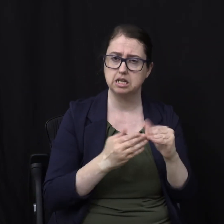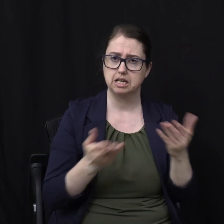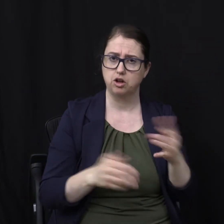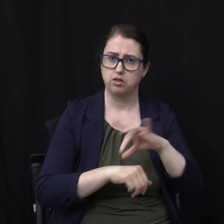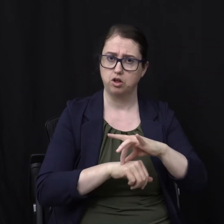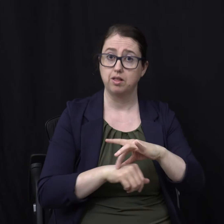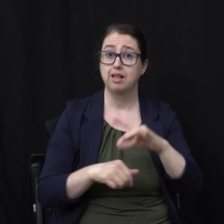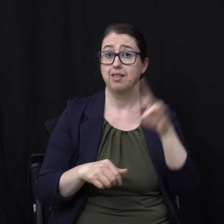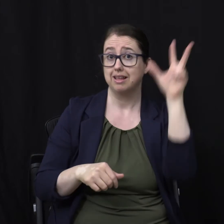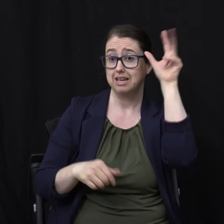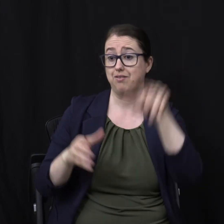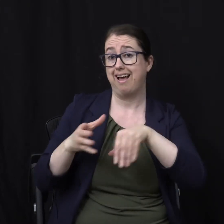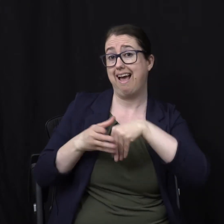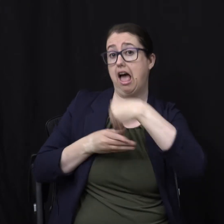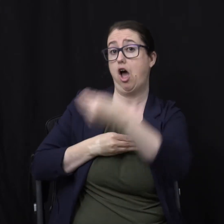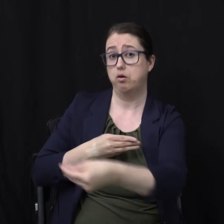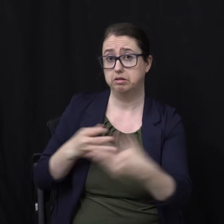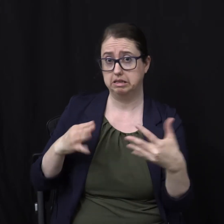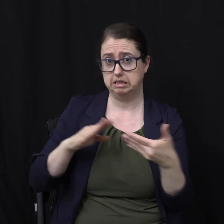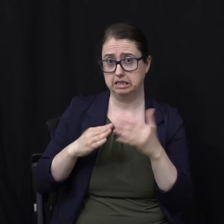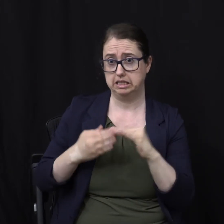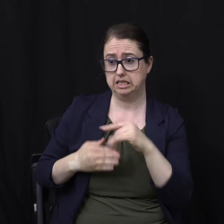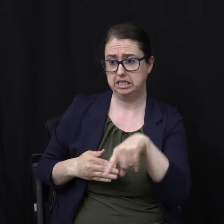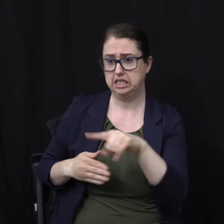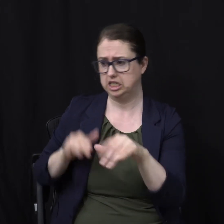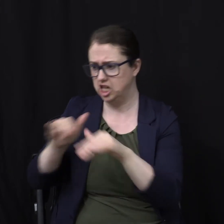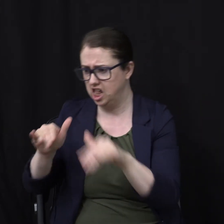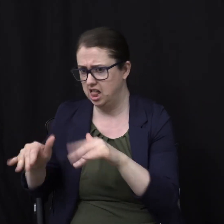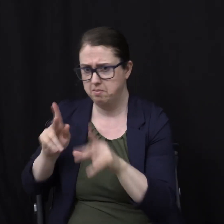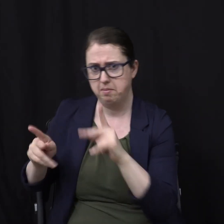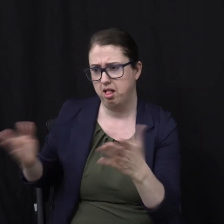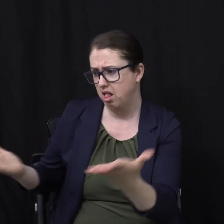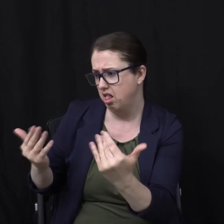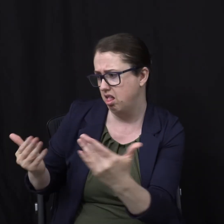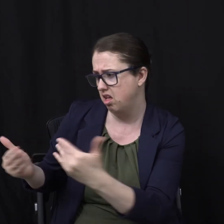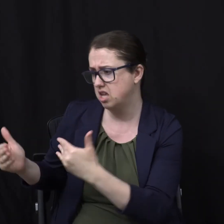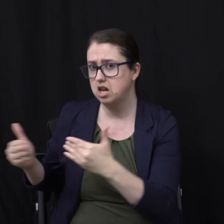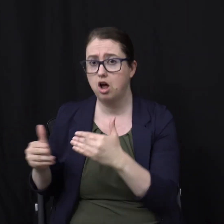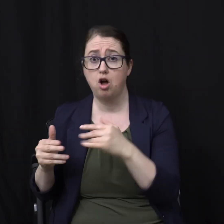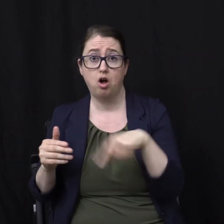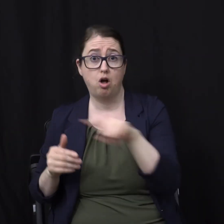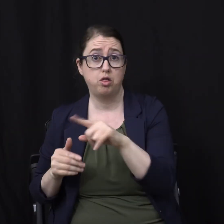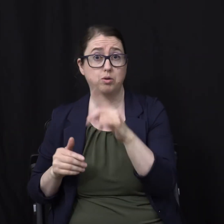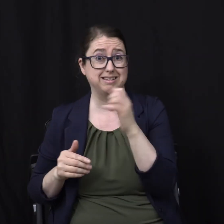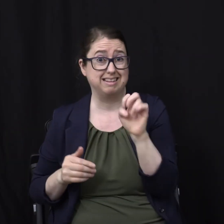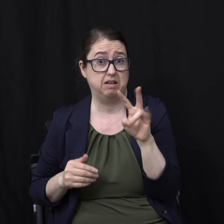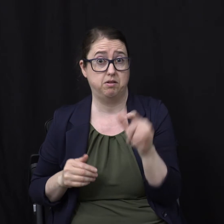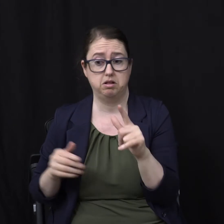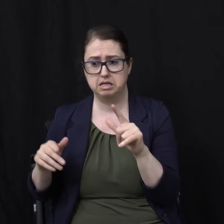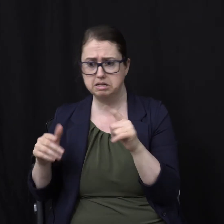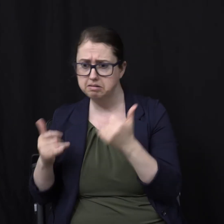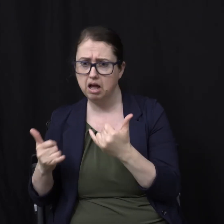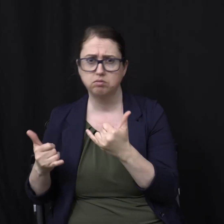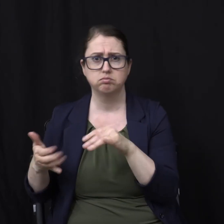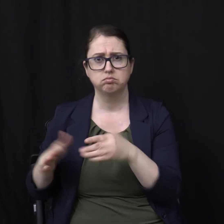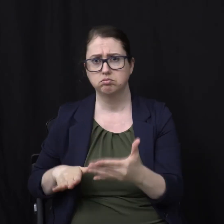devil is Outside of the city He's marshalling His forces All of the wicked Who were dead Have come to life At that second resurrection